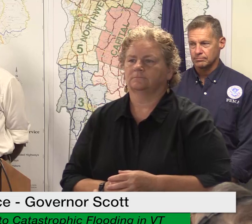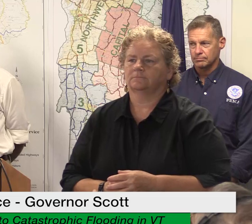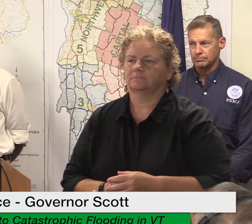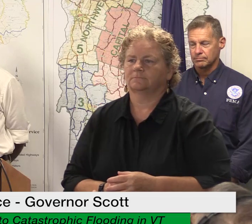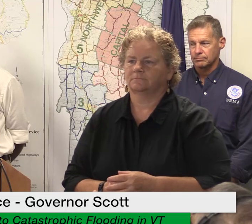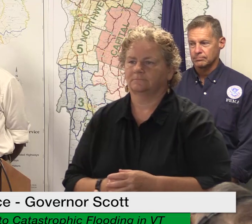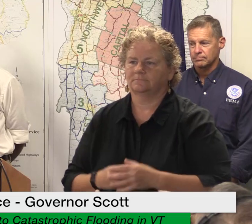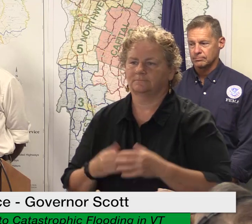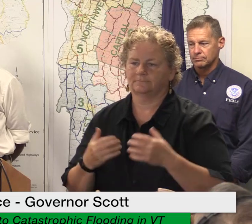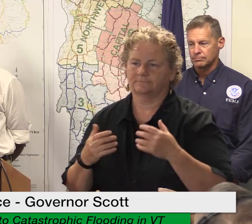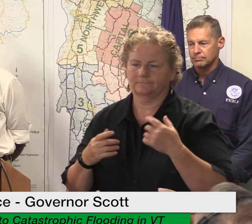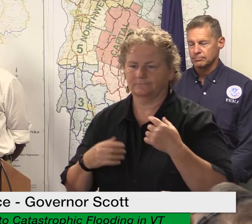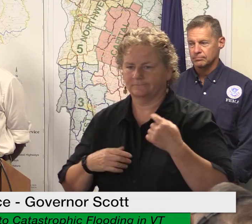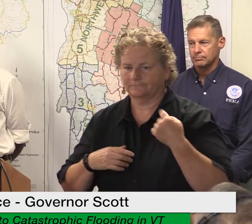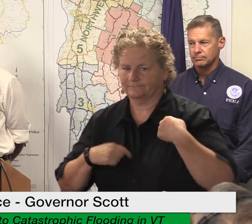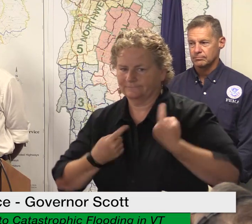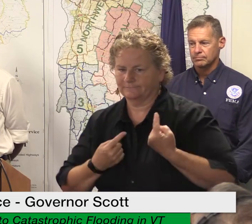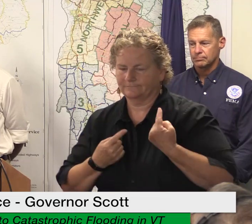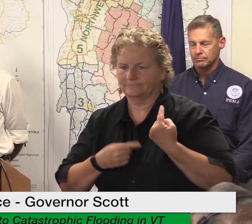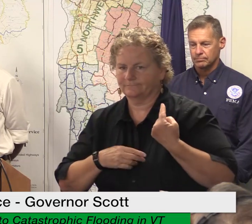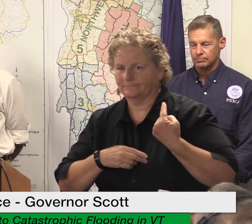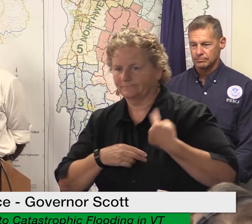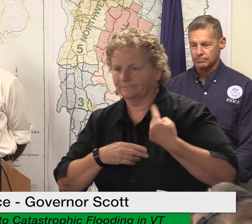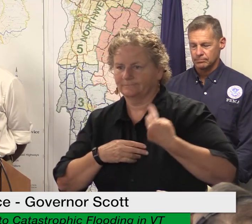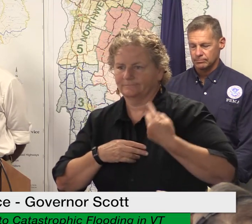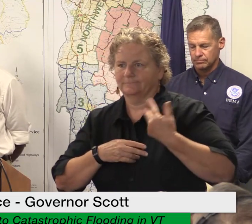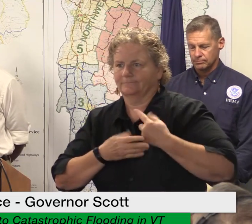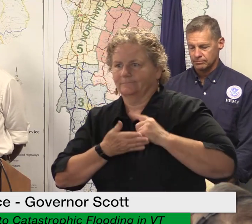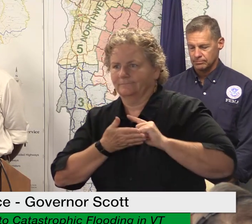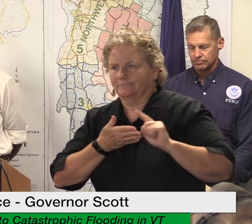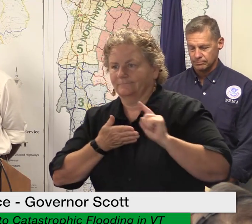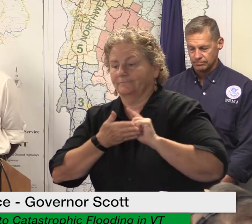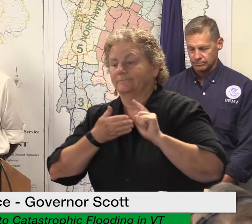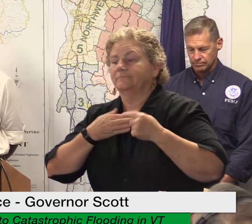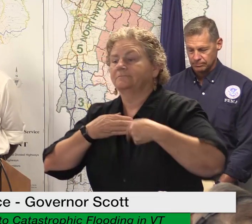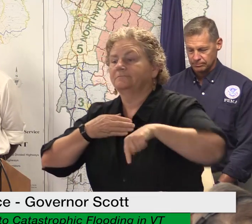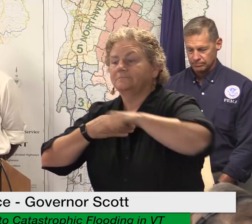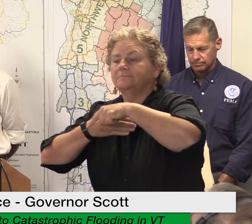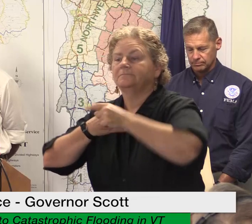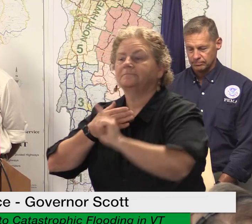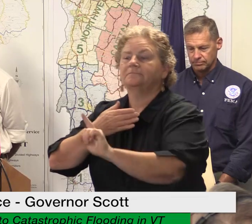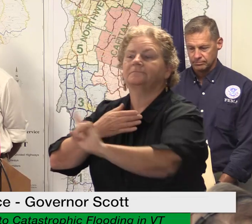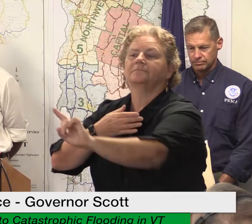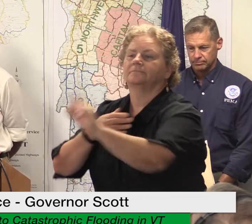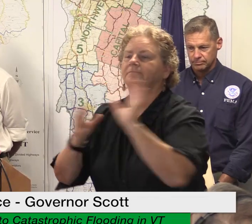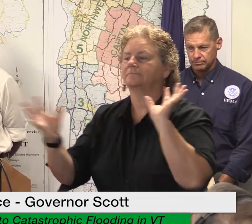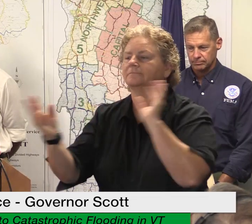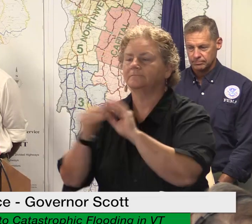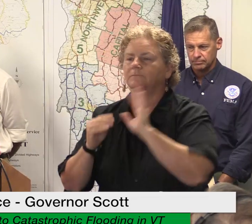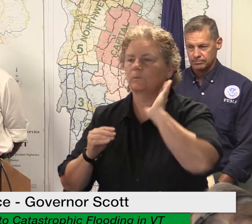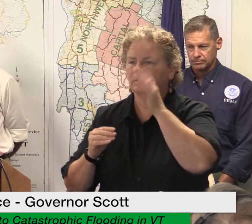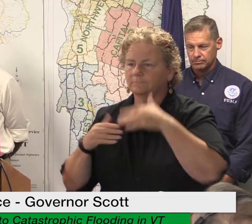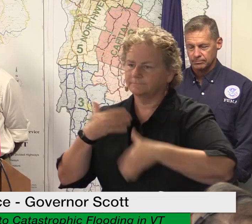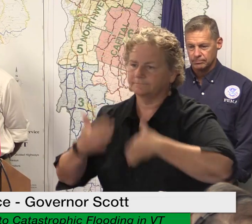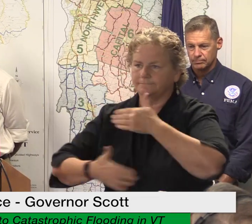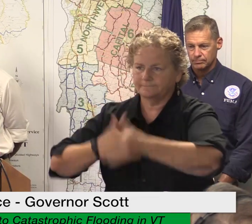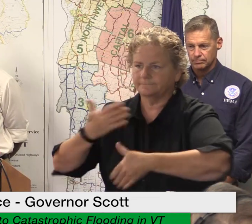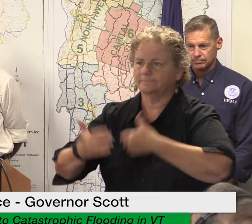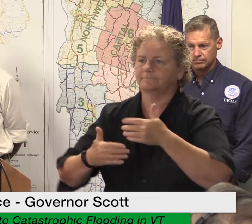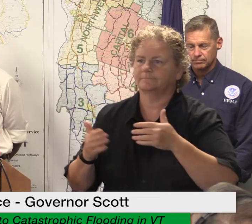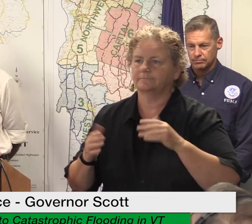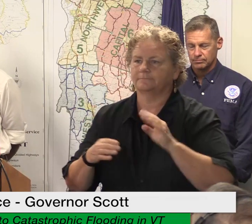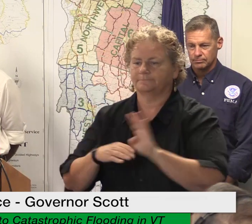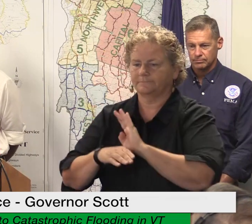ahead and communicate the latest from from the federal level as we hear more but the governor mentioned